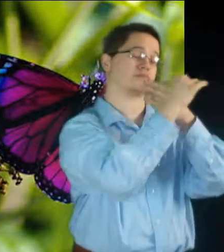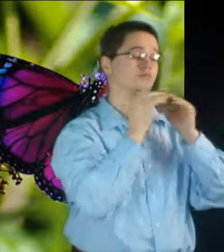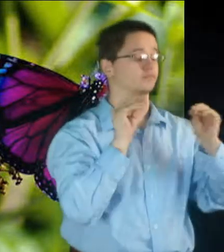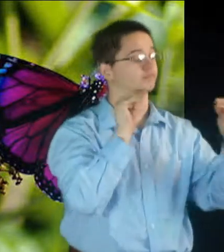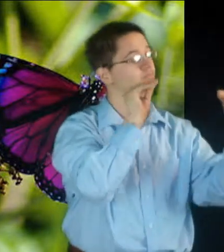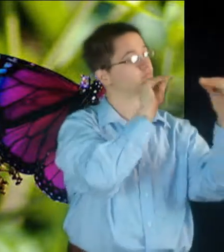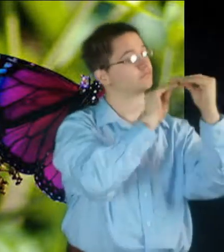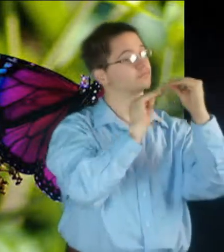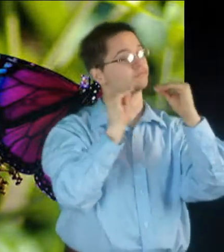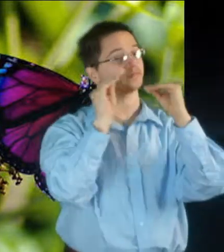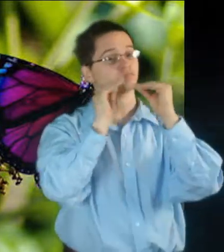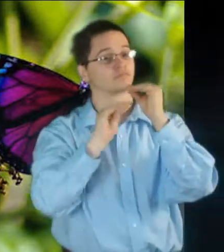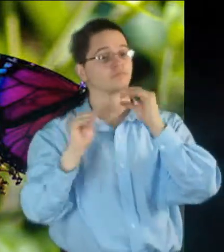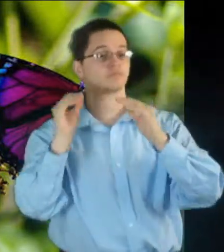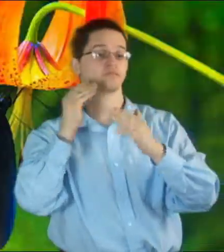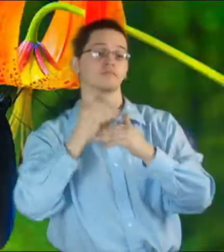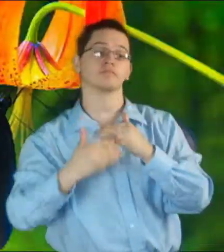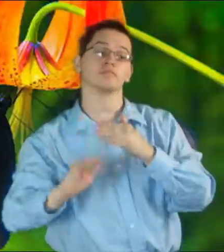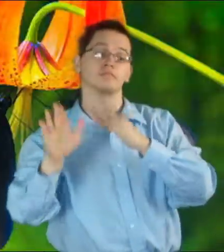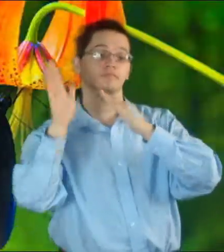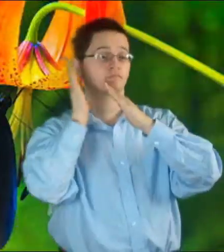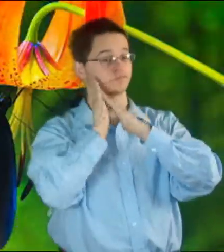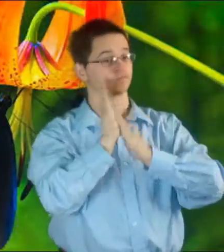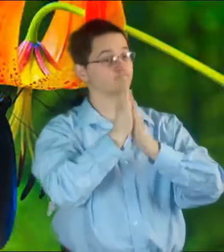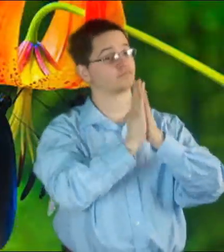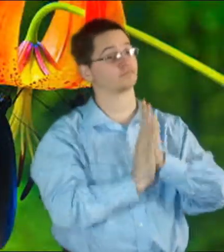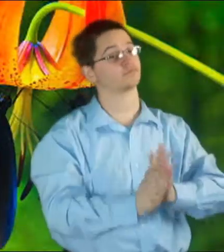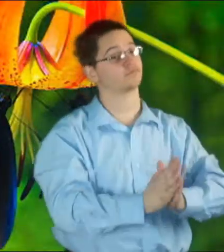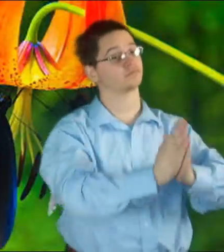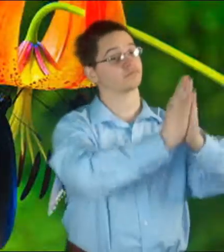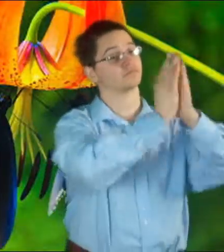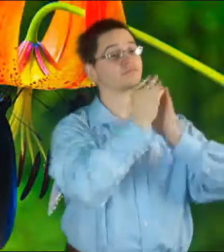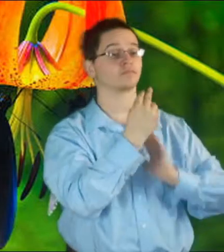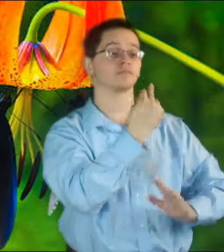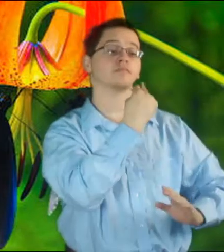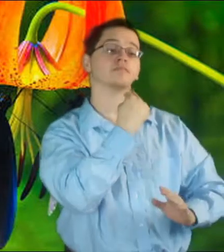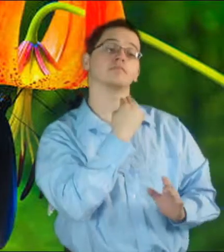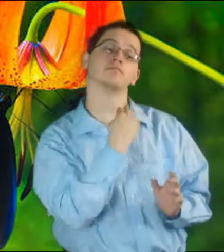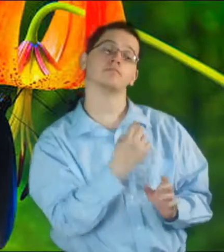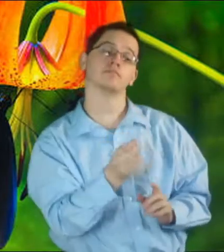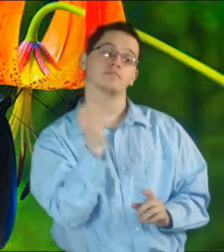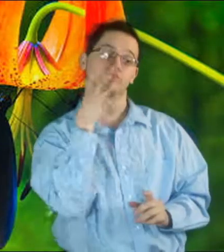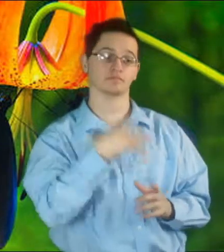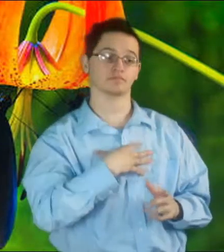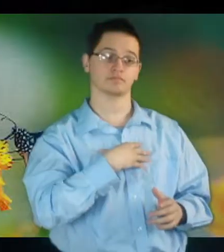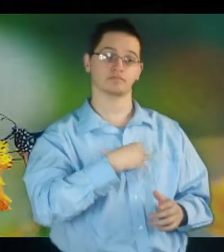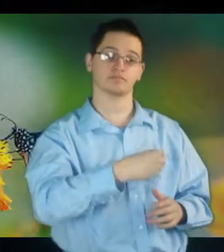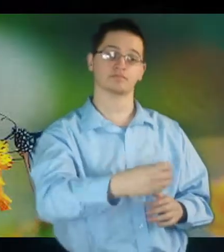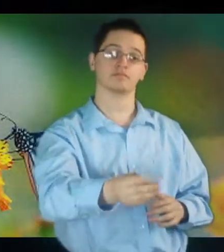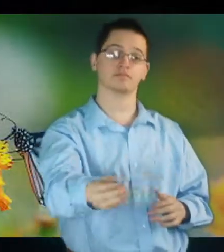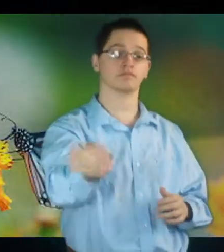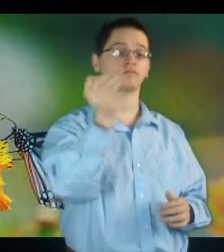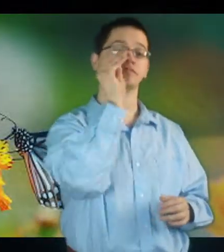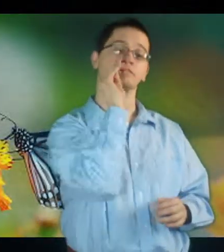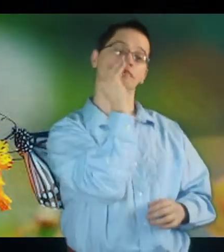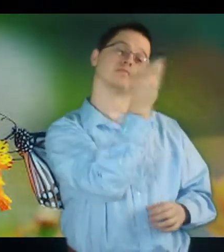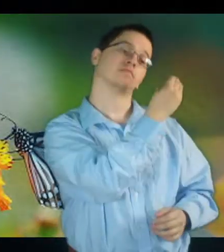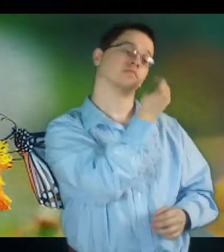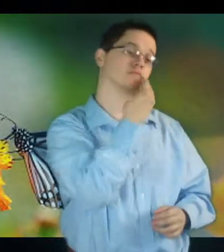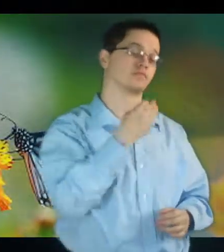After bedtime prayer Sticking little white flowers All up in